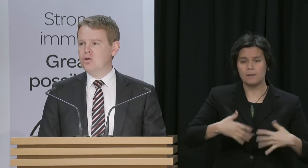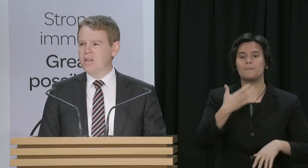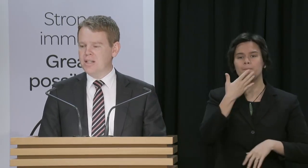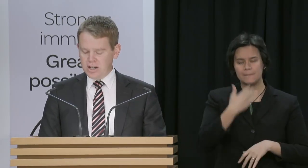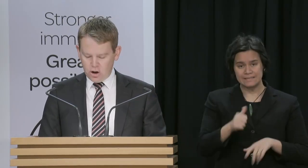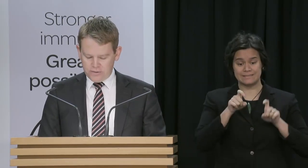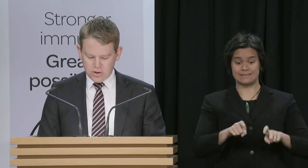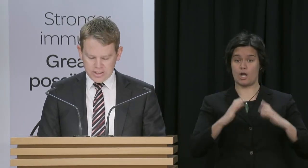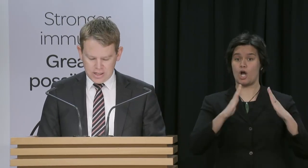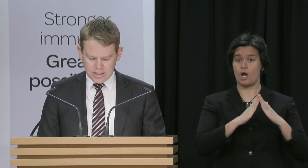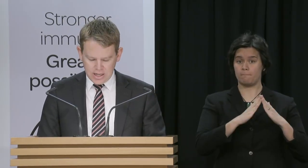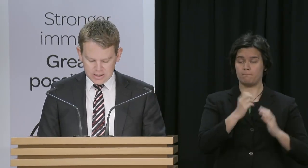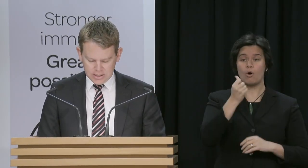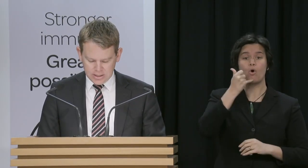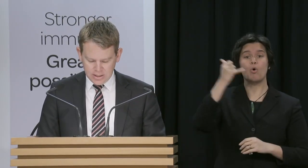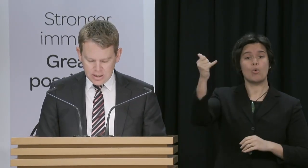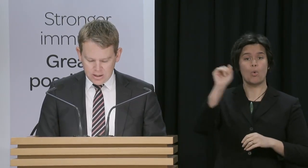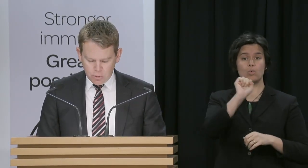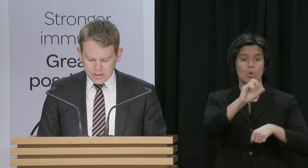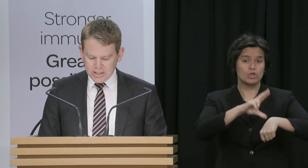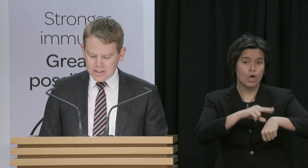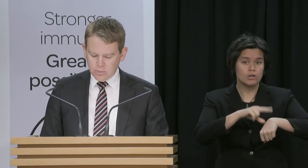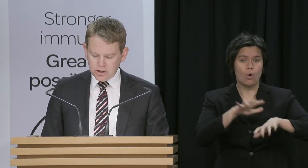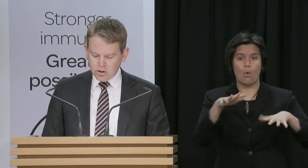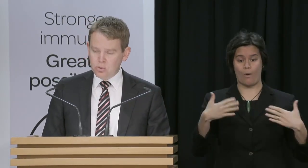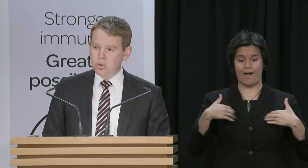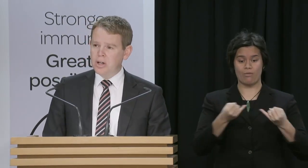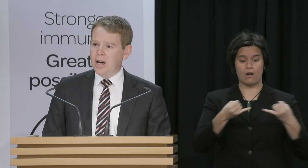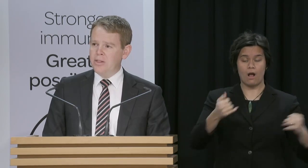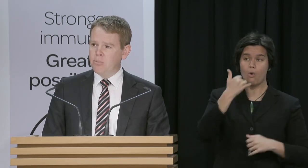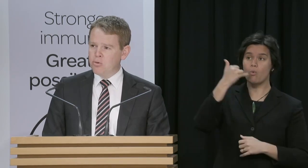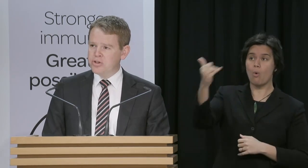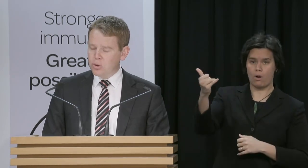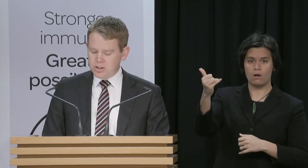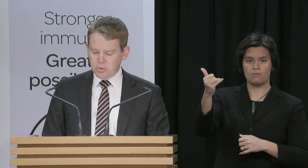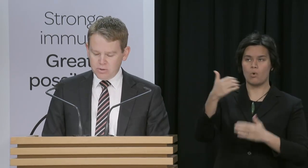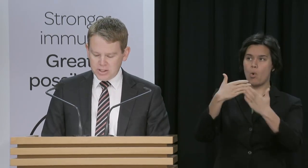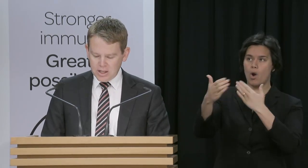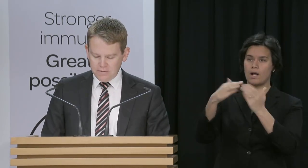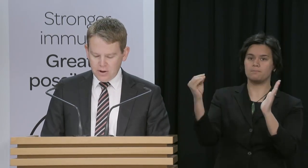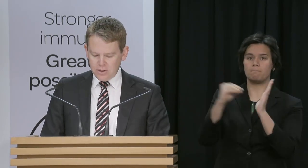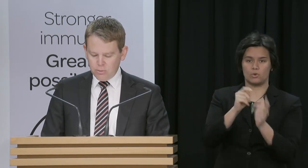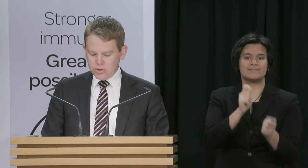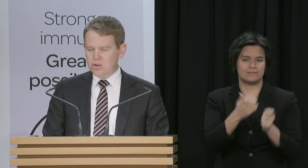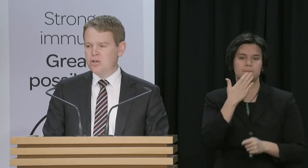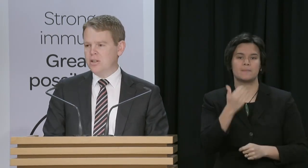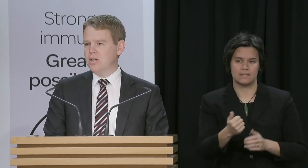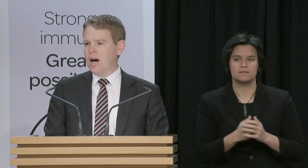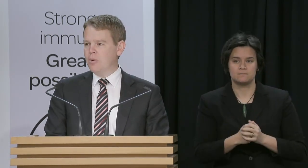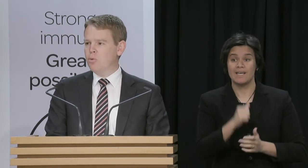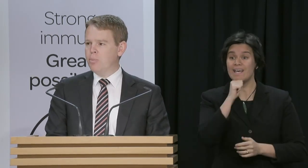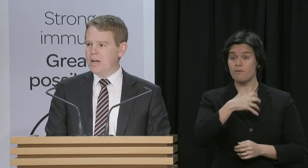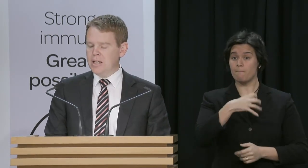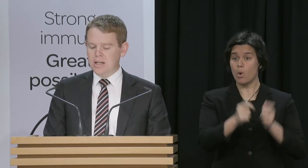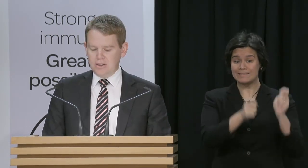arrange to get a COVID-19 test. The more tests that we do and the more results that we receive, the more certain